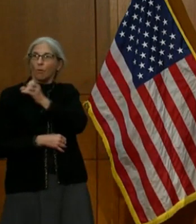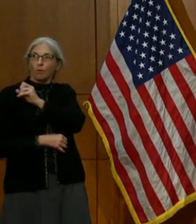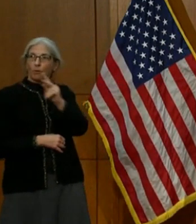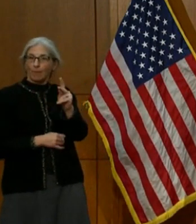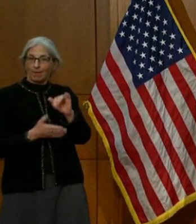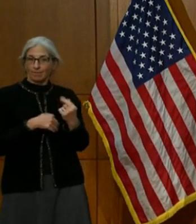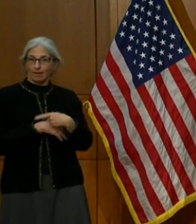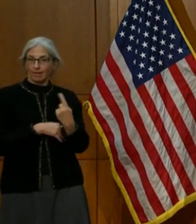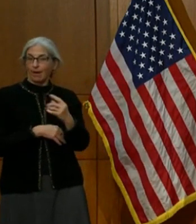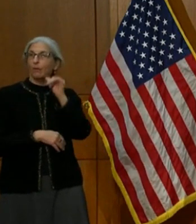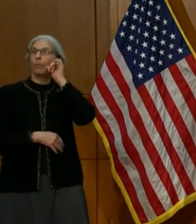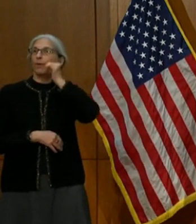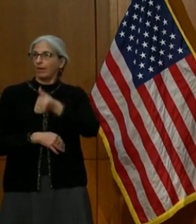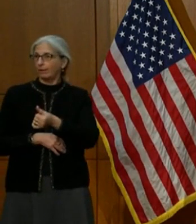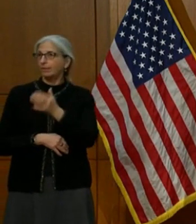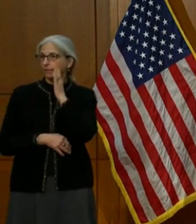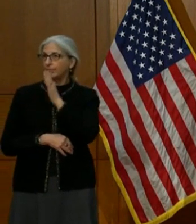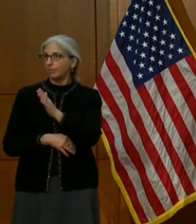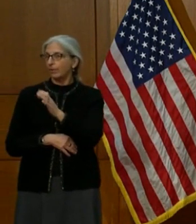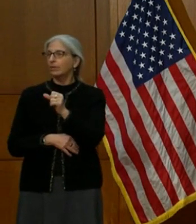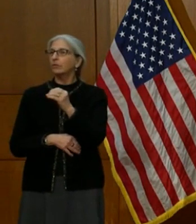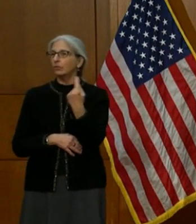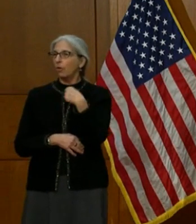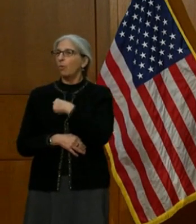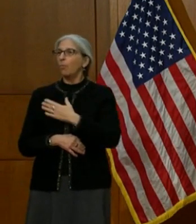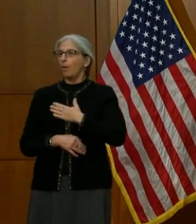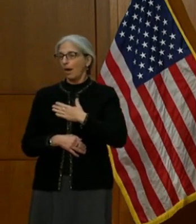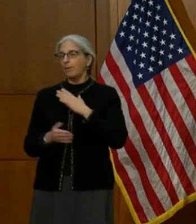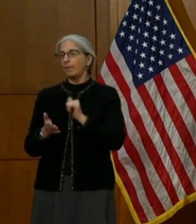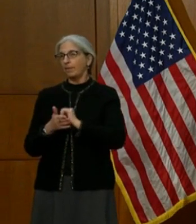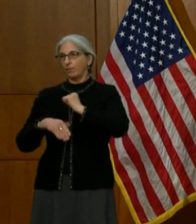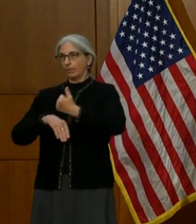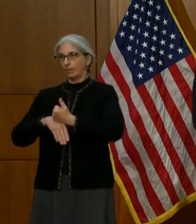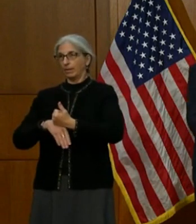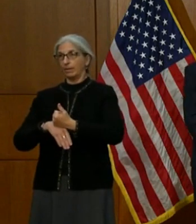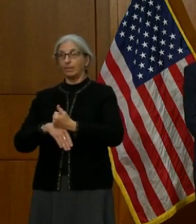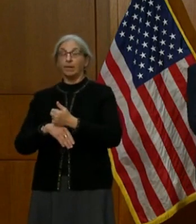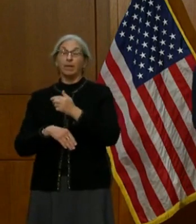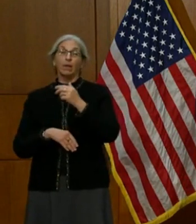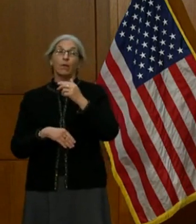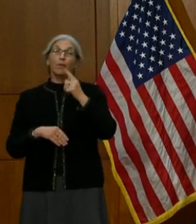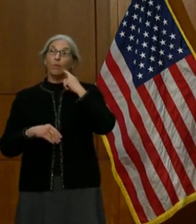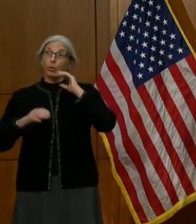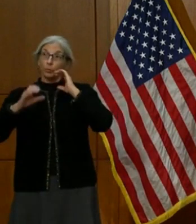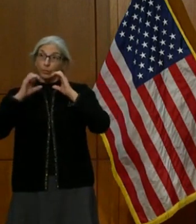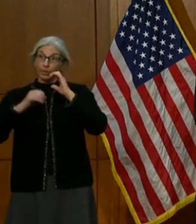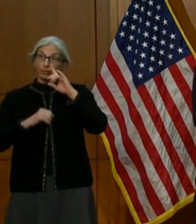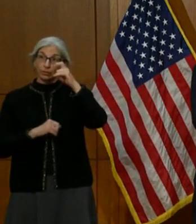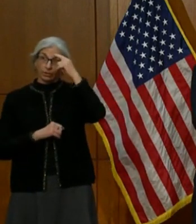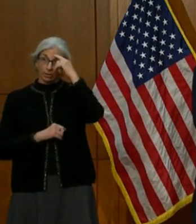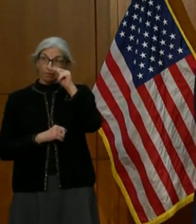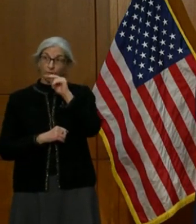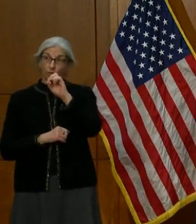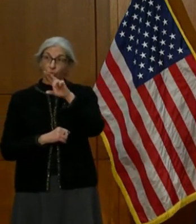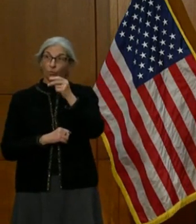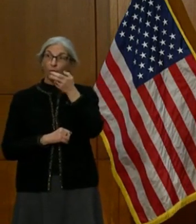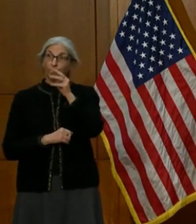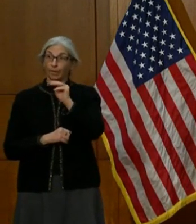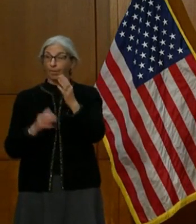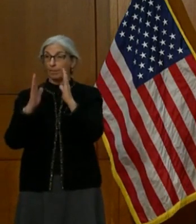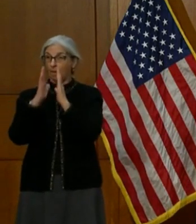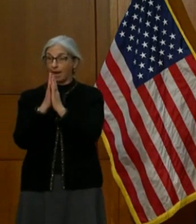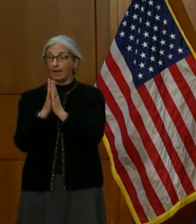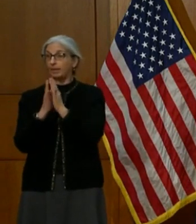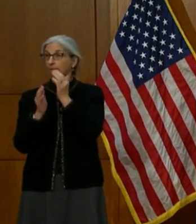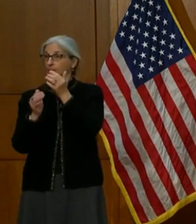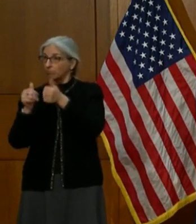day. And so we're happy that we've moved to that. Communication, Governor Northam asked the Commissioner of the Employment Commission. We